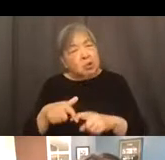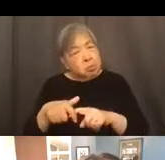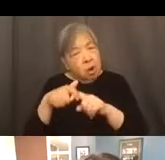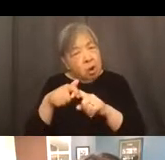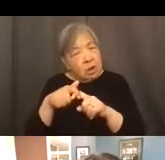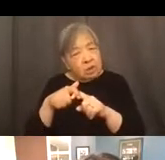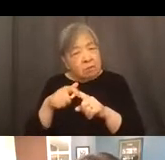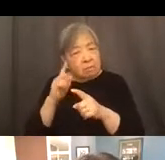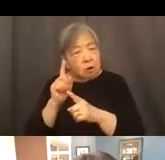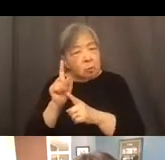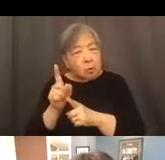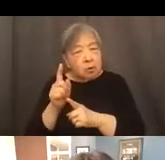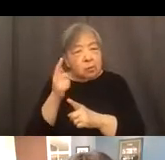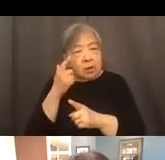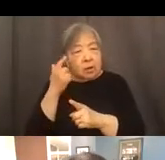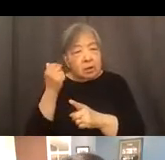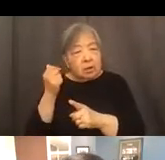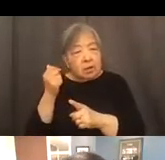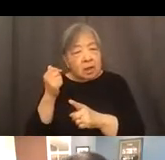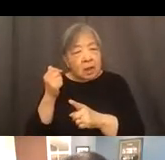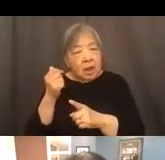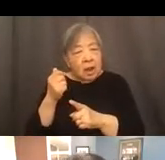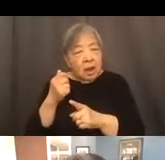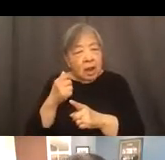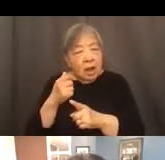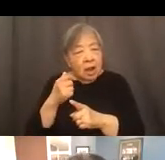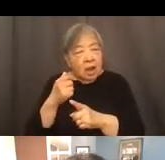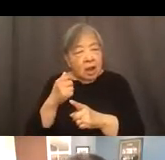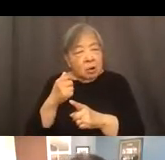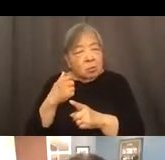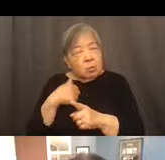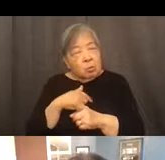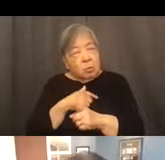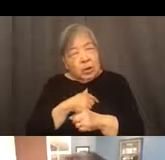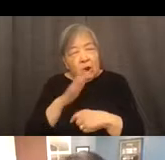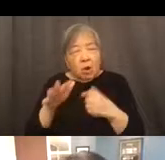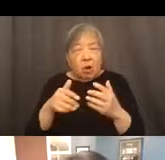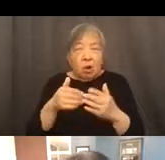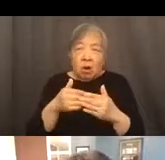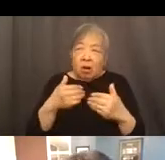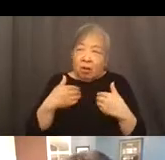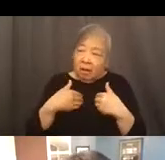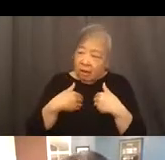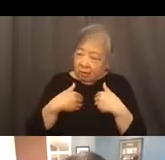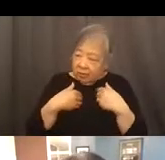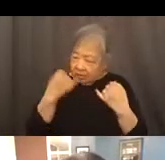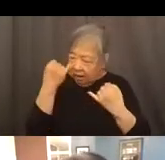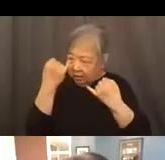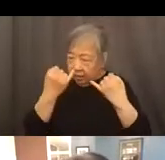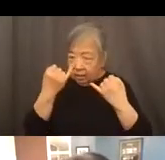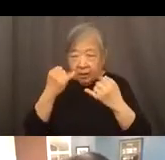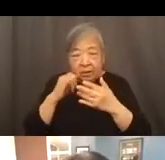a moment, because I think that, you know, we all sort of have this notion that